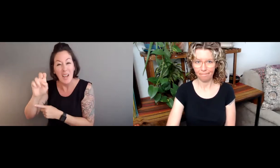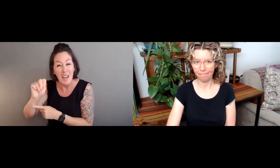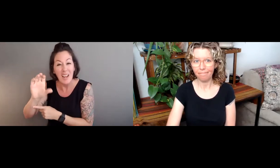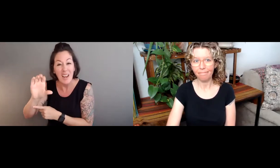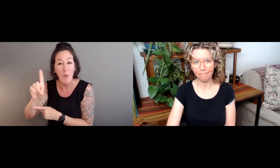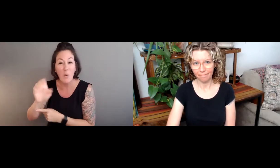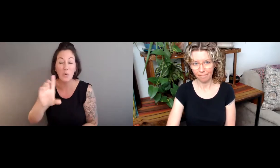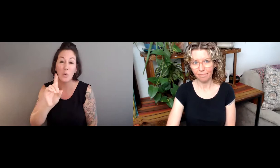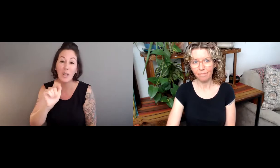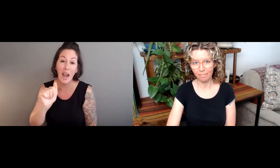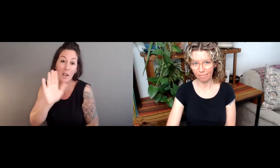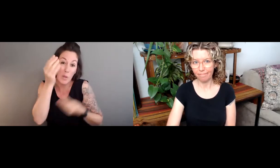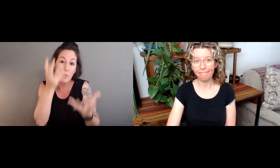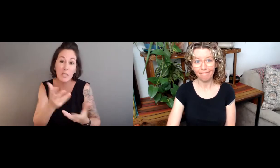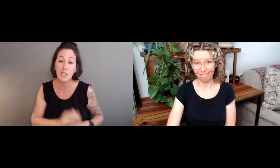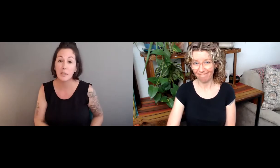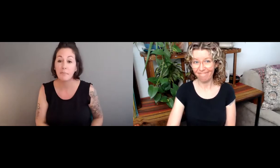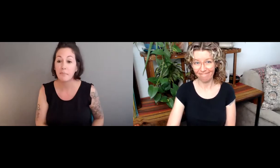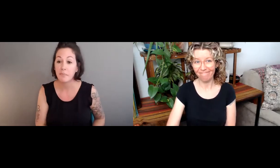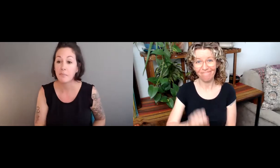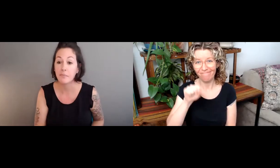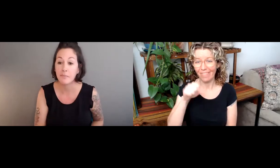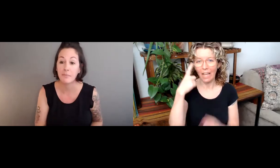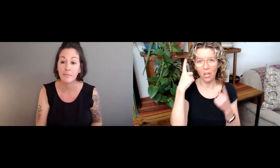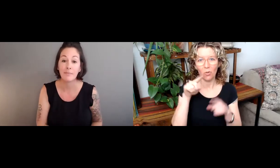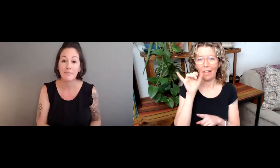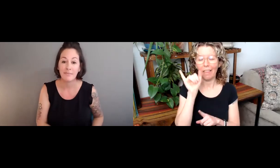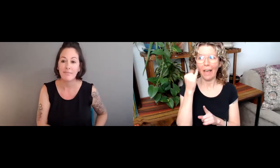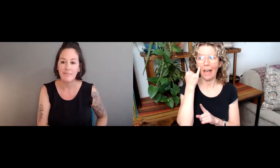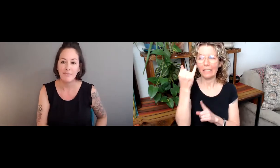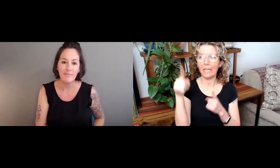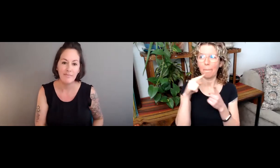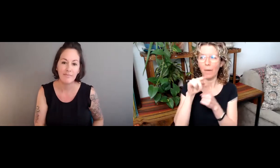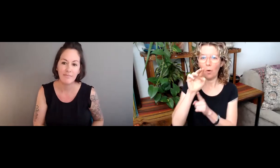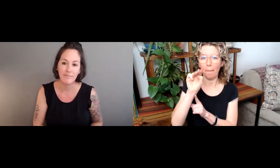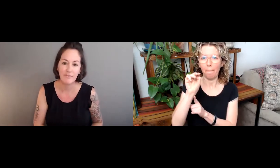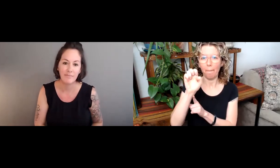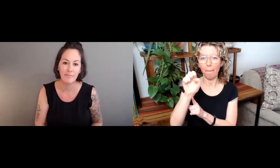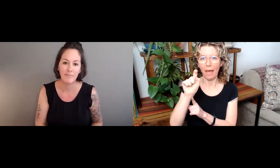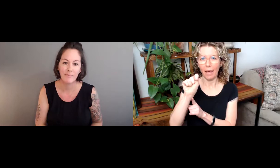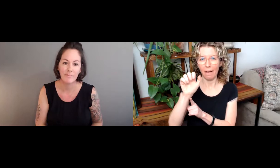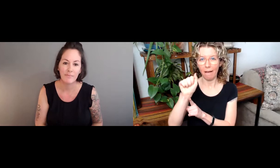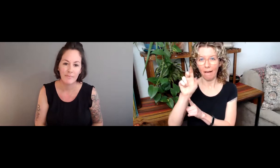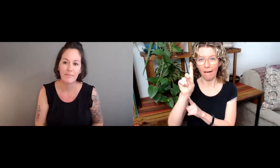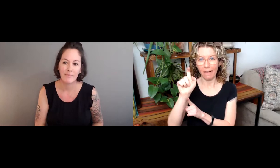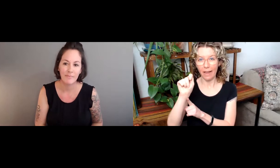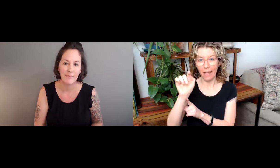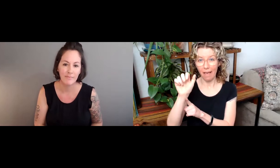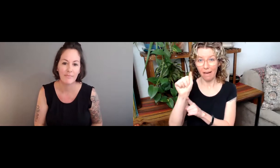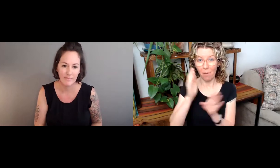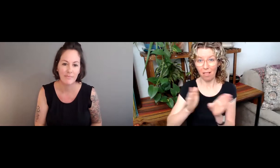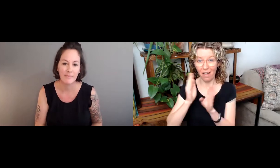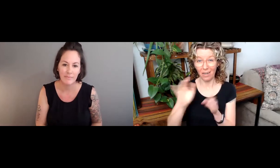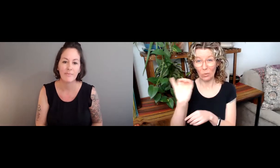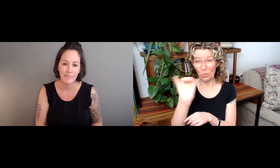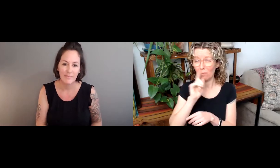It's important to think about mobility and how you encode your data or your information. Yes, I agree. When it